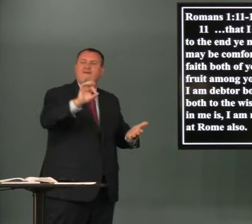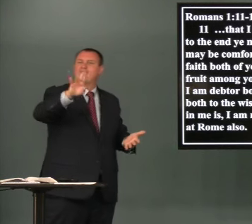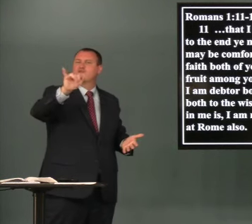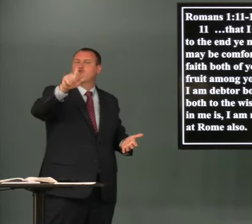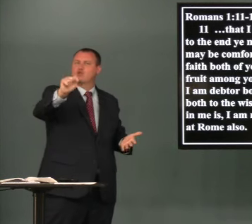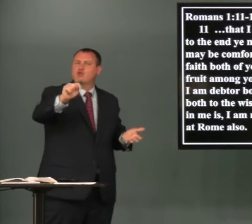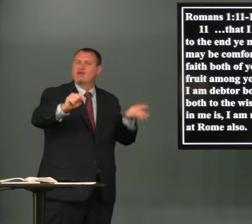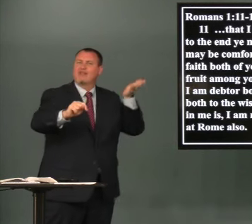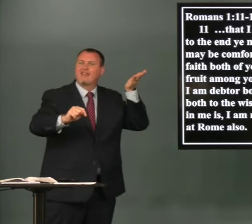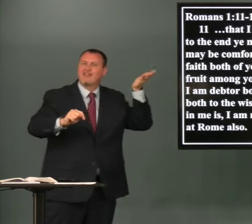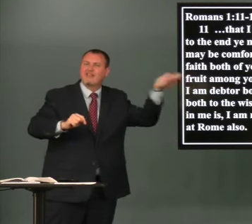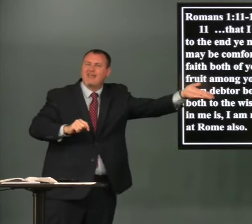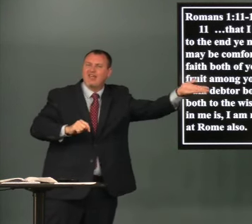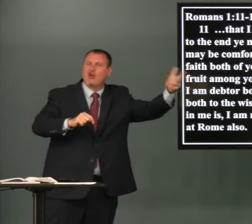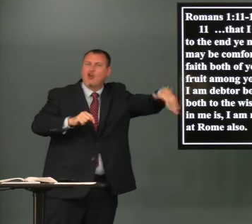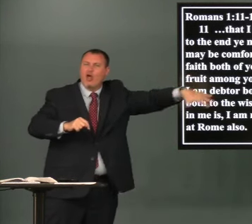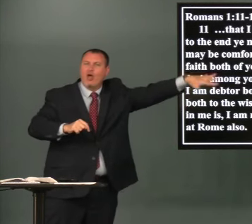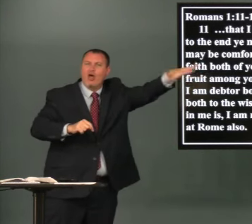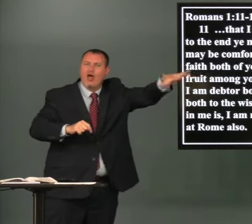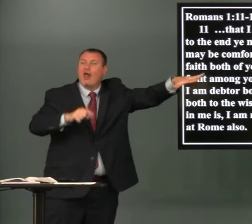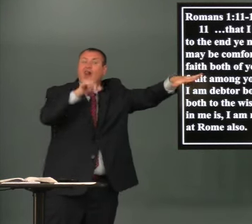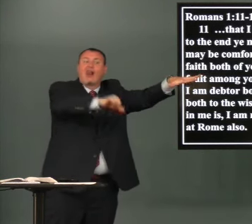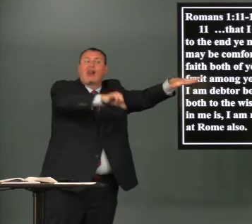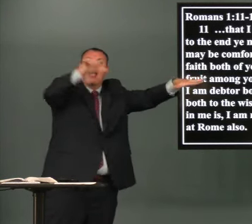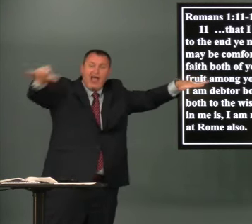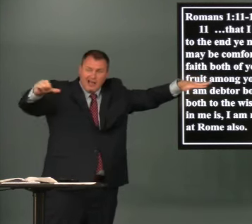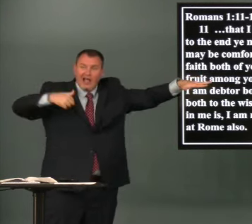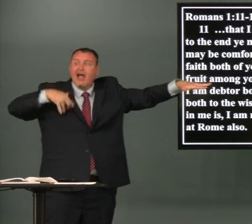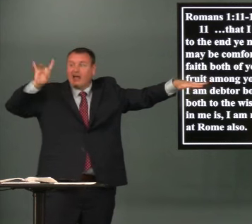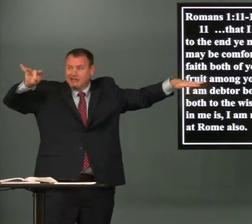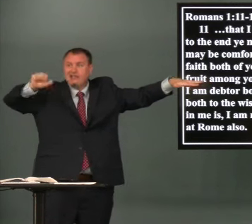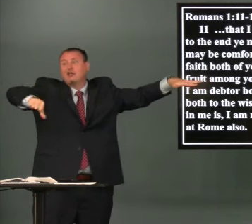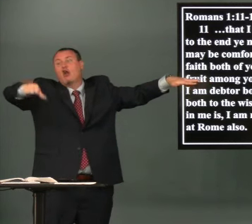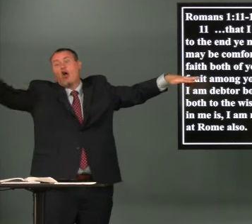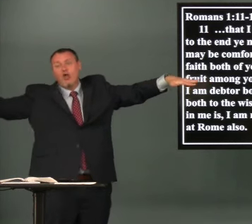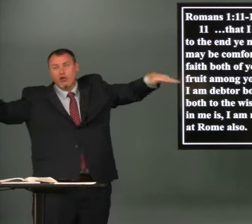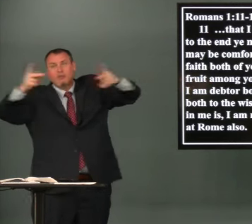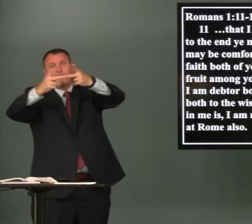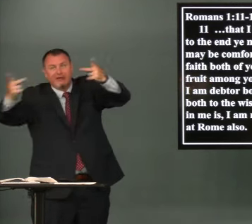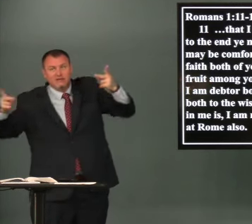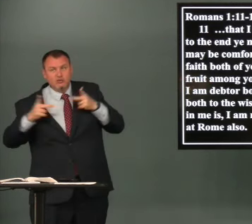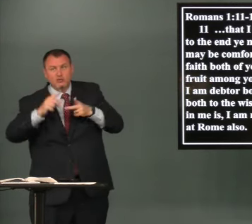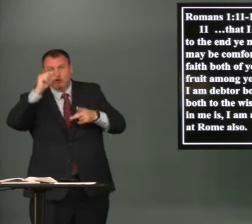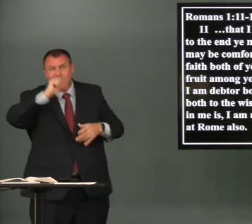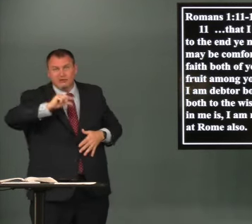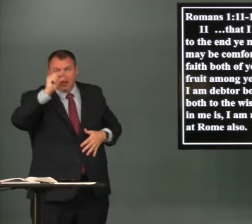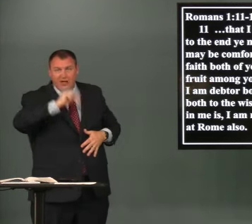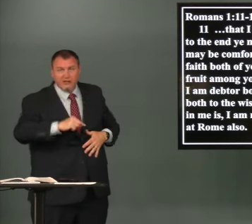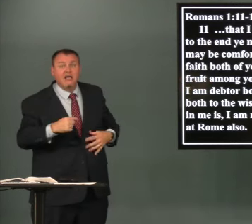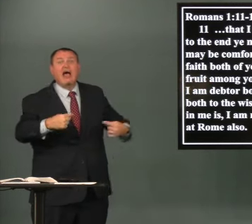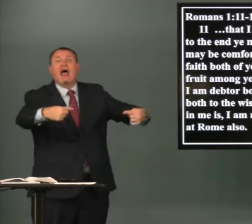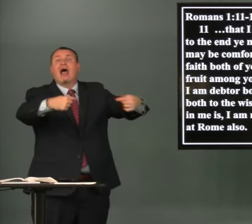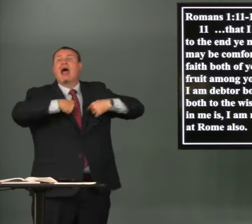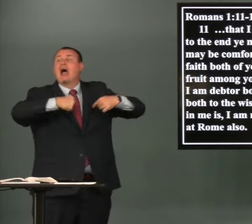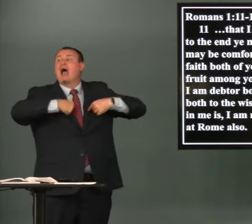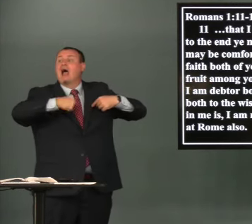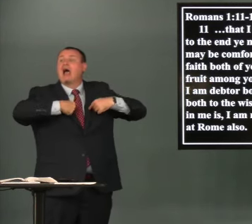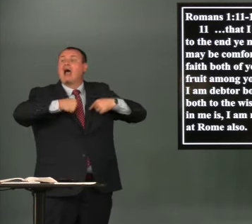have some fruit among you also even as among other gentiles i am a